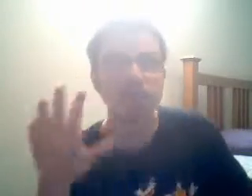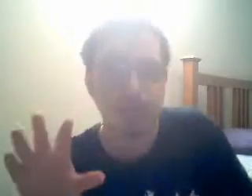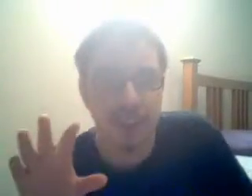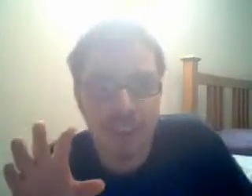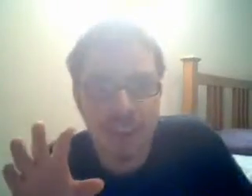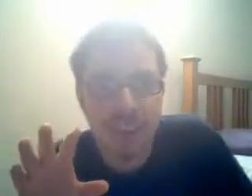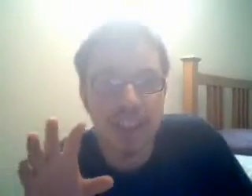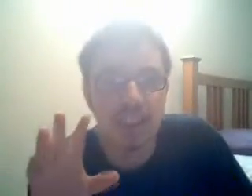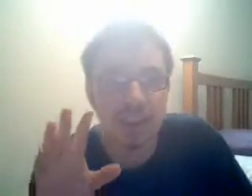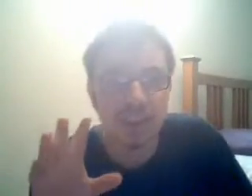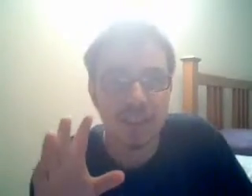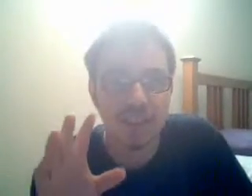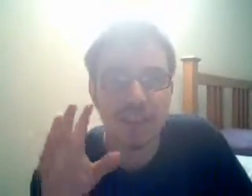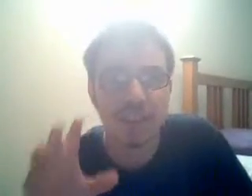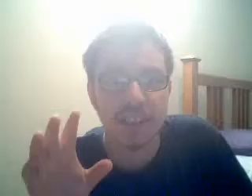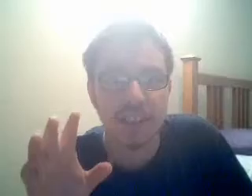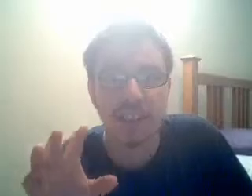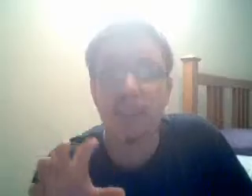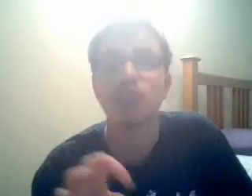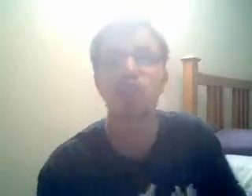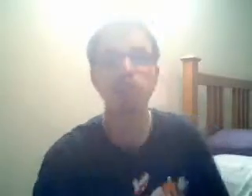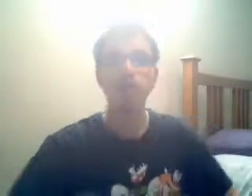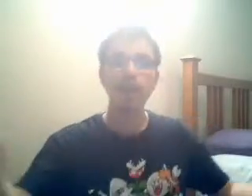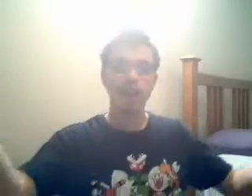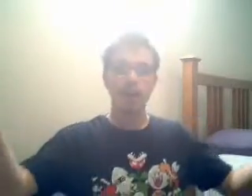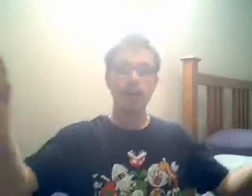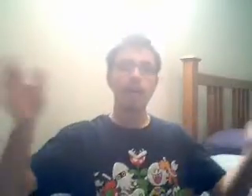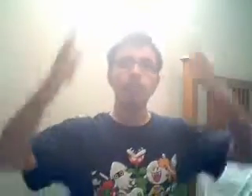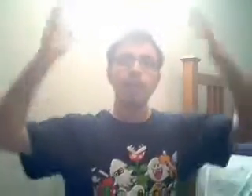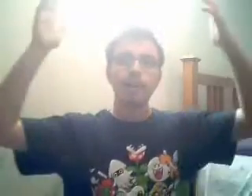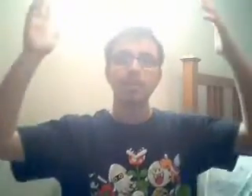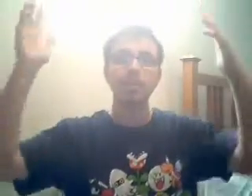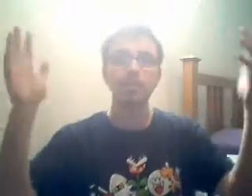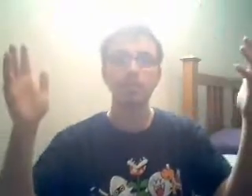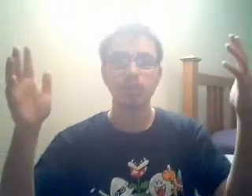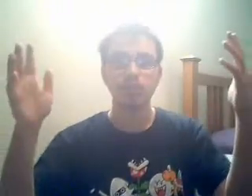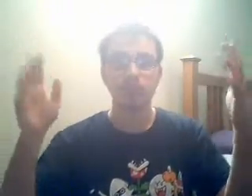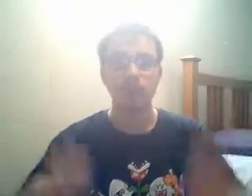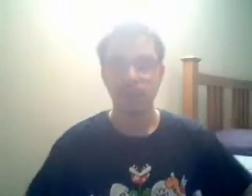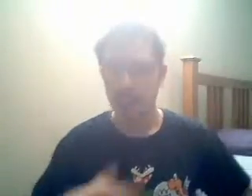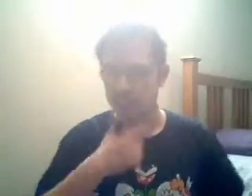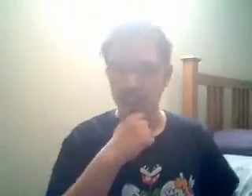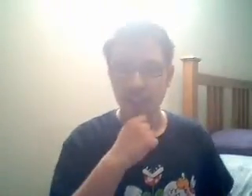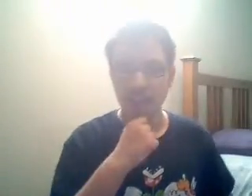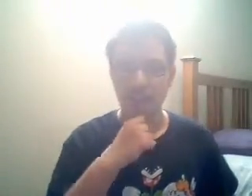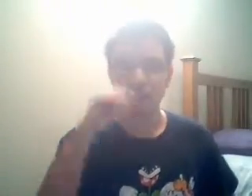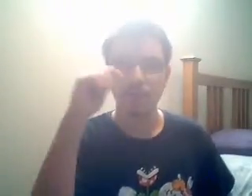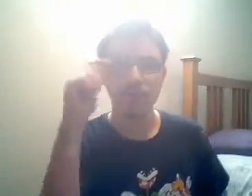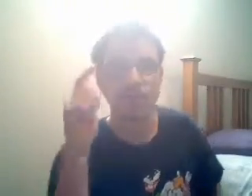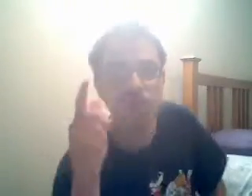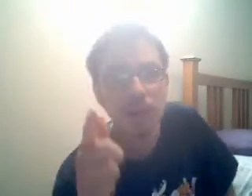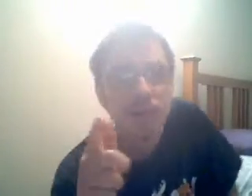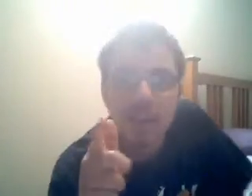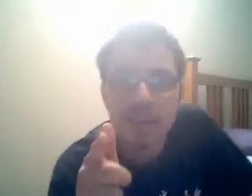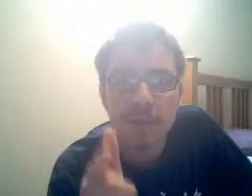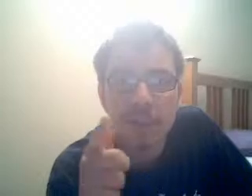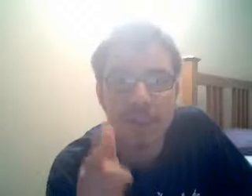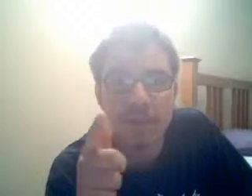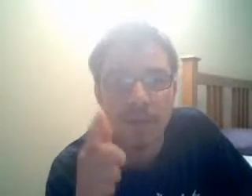secret. Until that one day. So, yeah. I'm back on YouTube. And I'm gonna be doing even more Huts Plays than